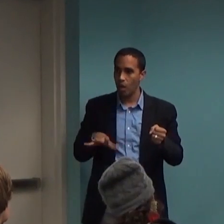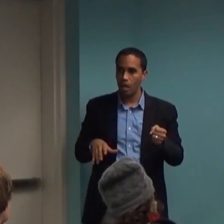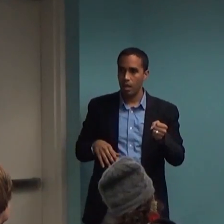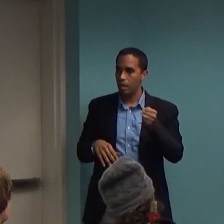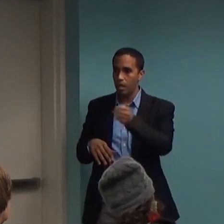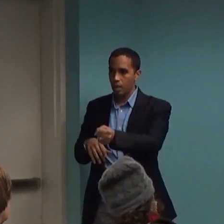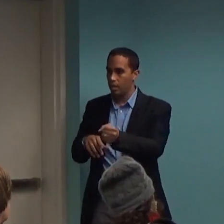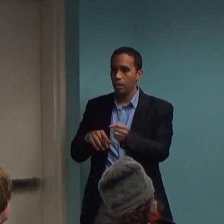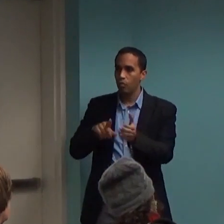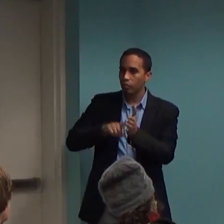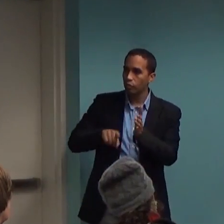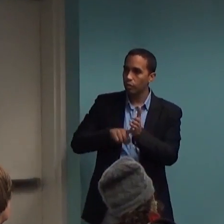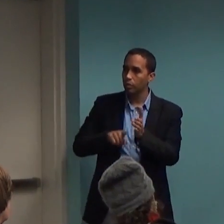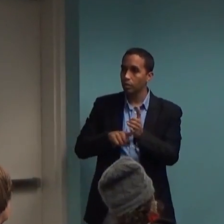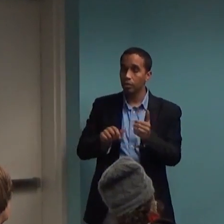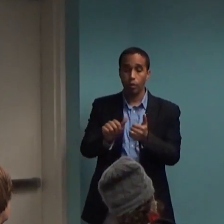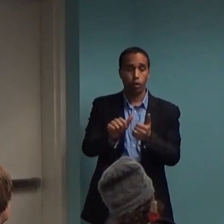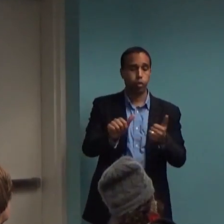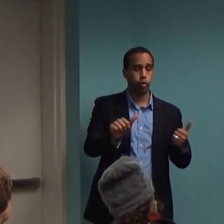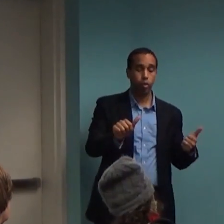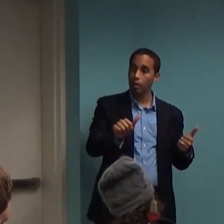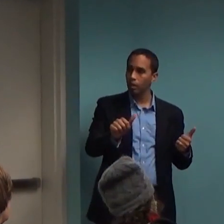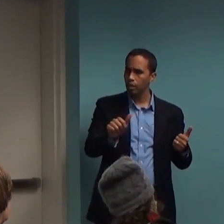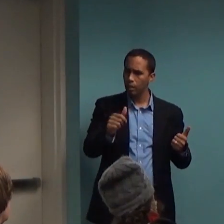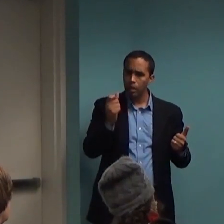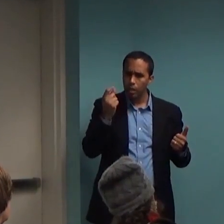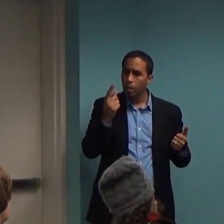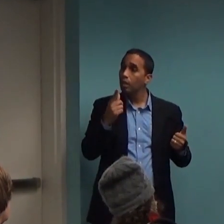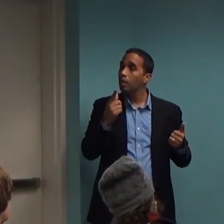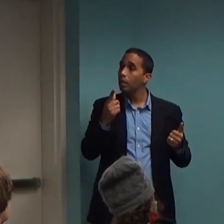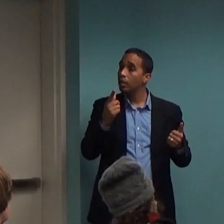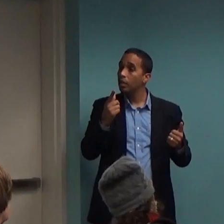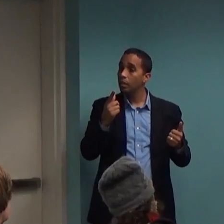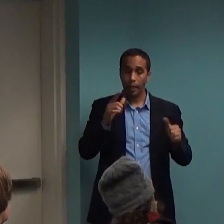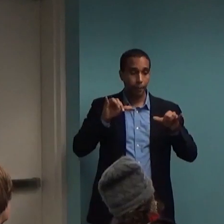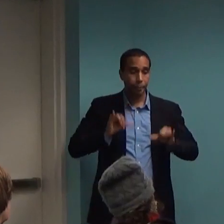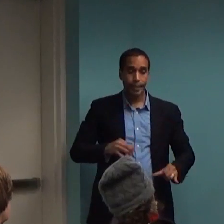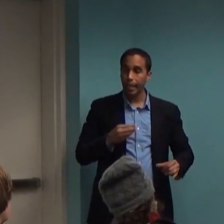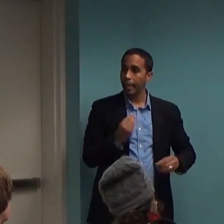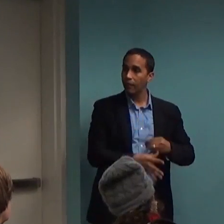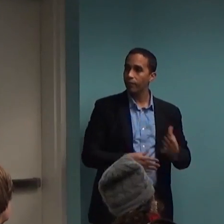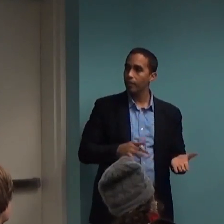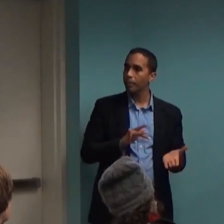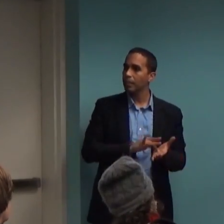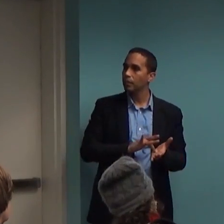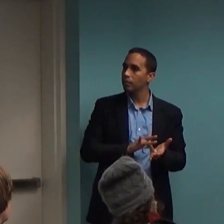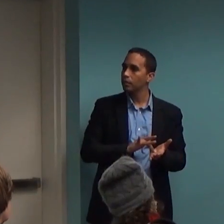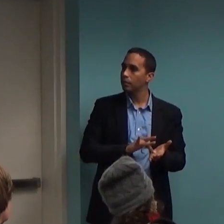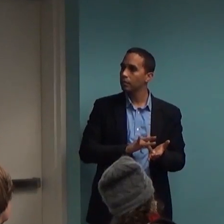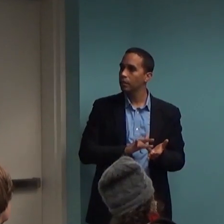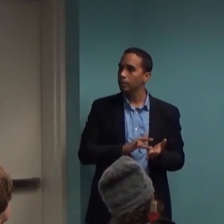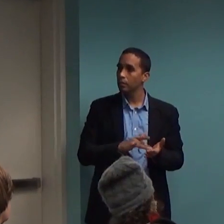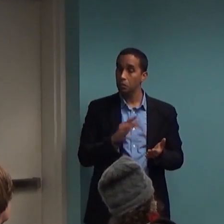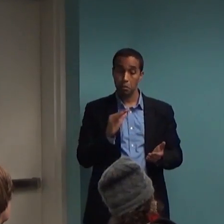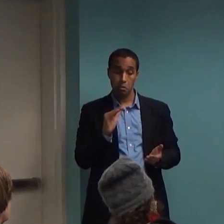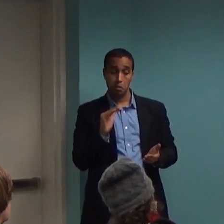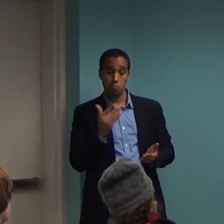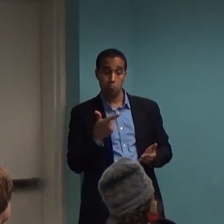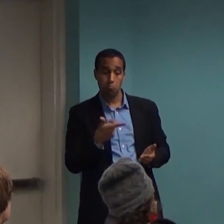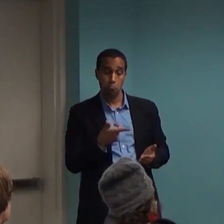always trails, but at the same time, medication comes on the market that we might believe would help problems that occur in children that look similar to what